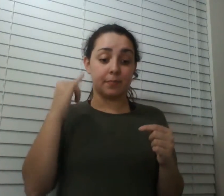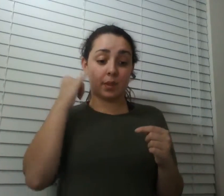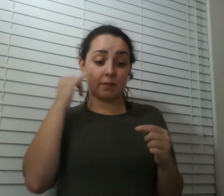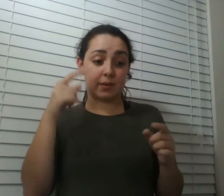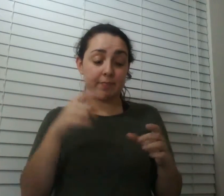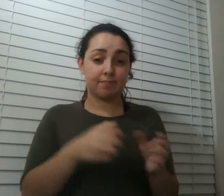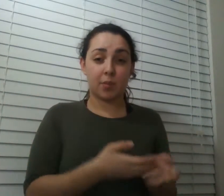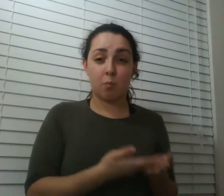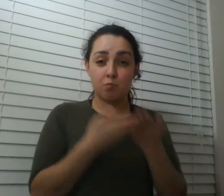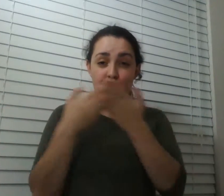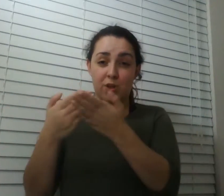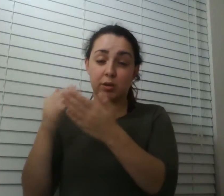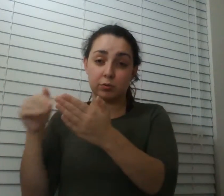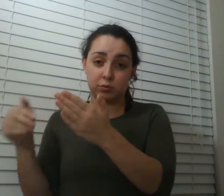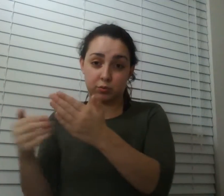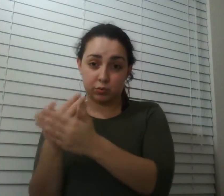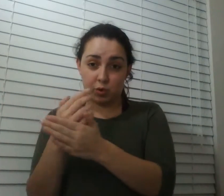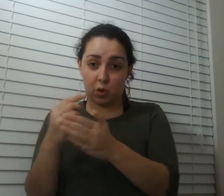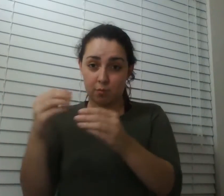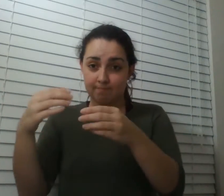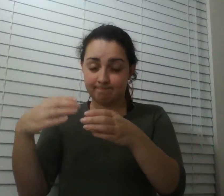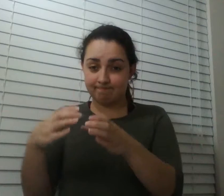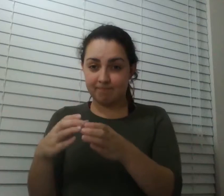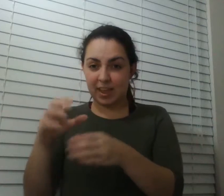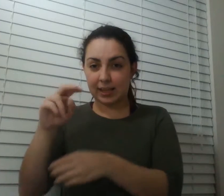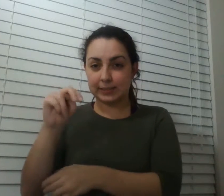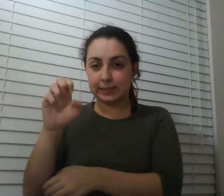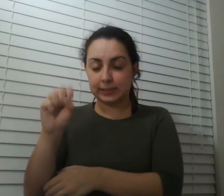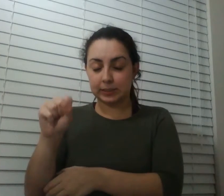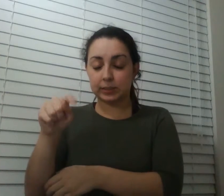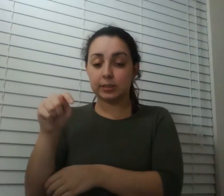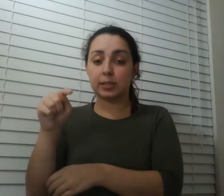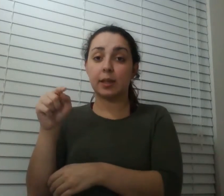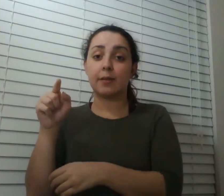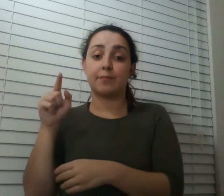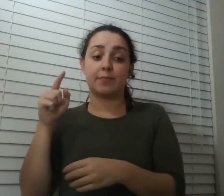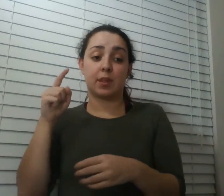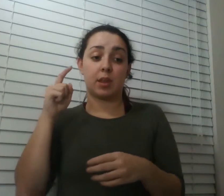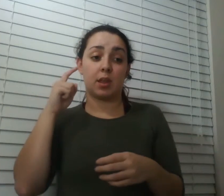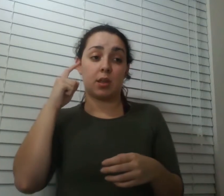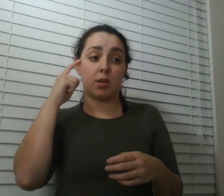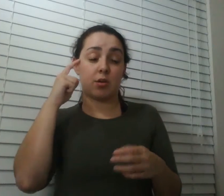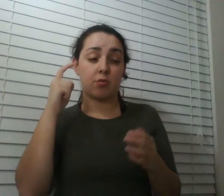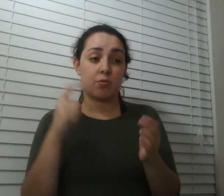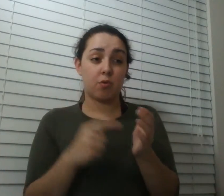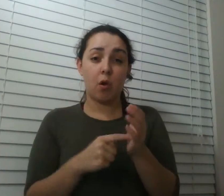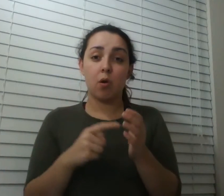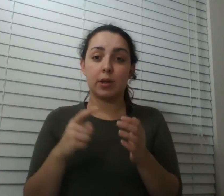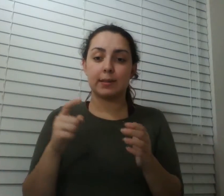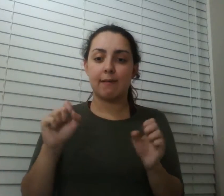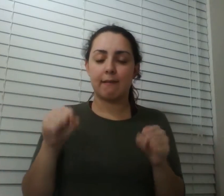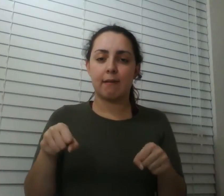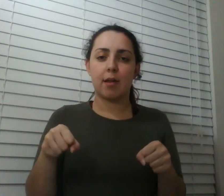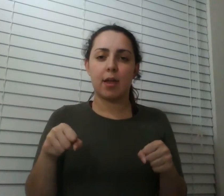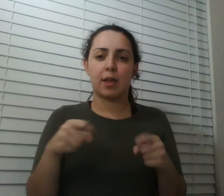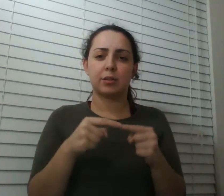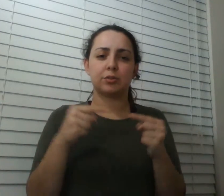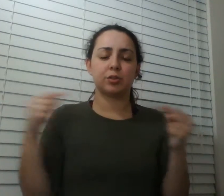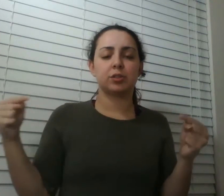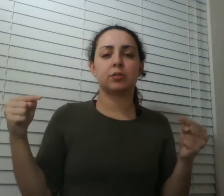by moving them around to different cages he soon realized that they could differentiate their their nests they can actually tell the difference between